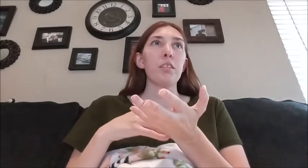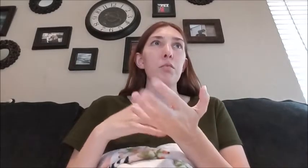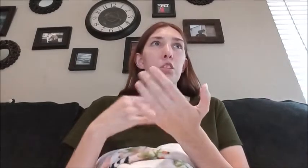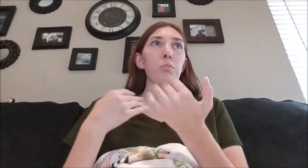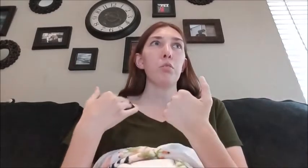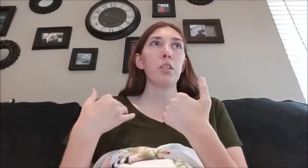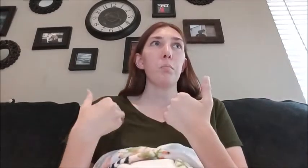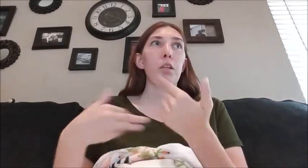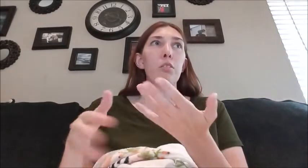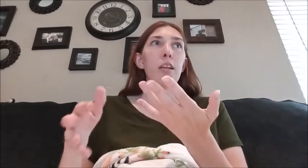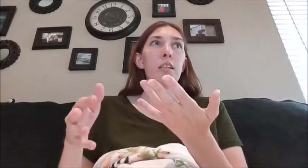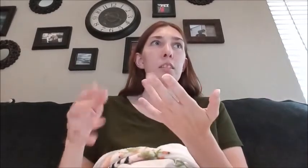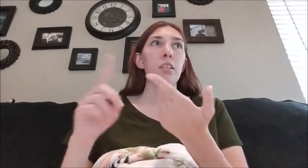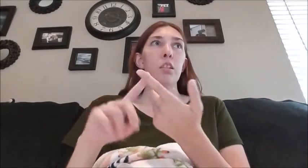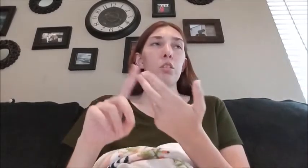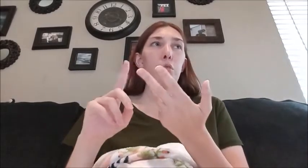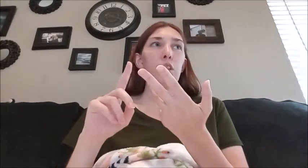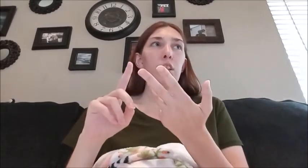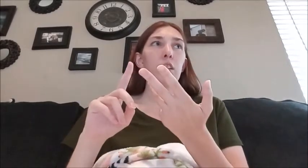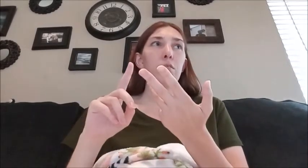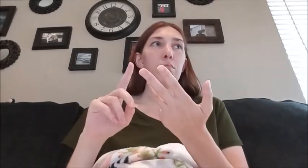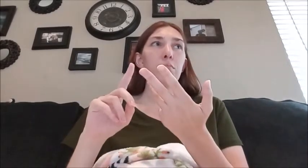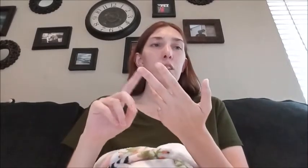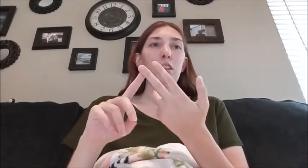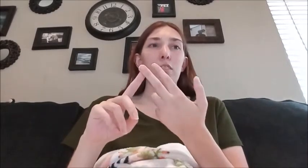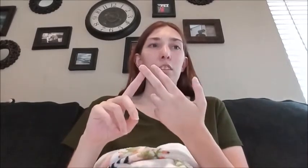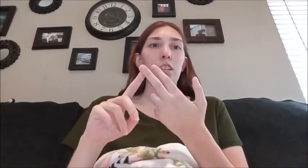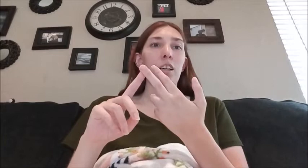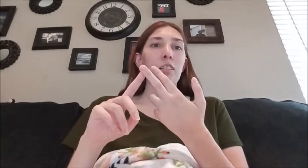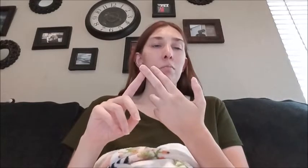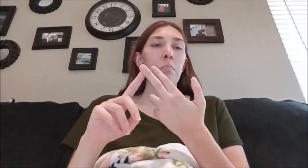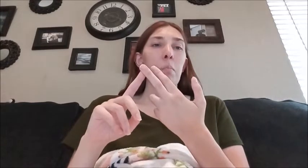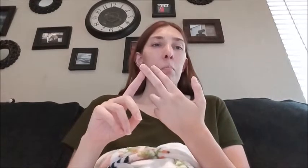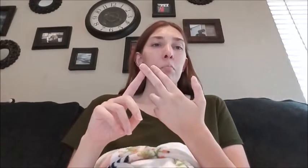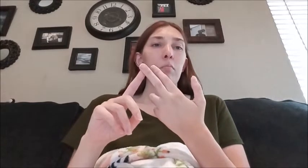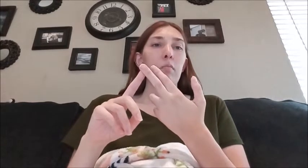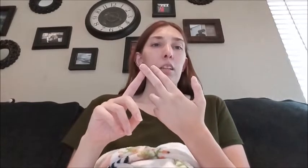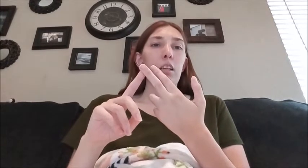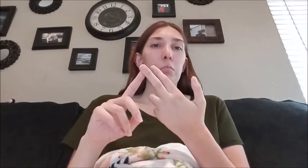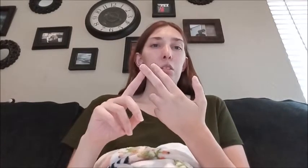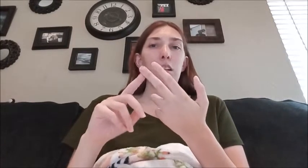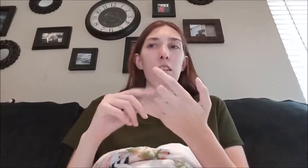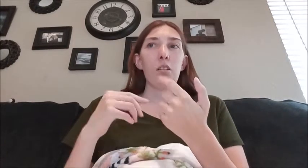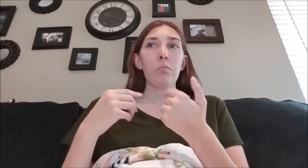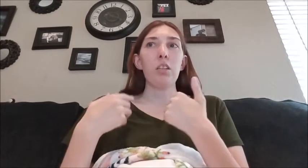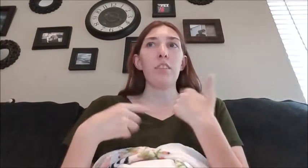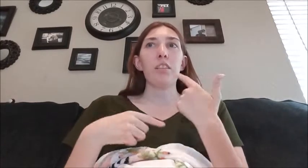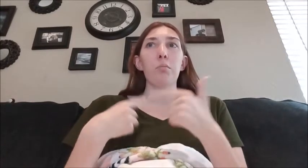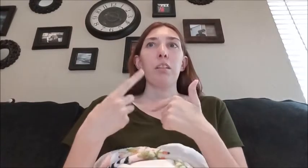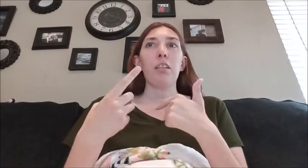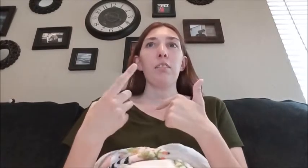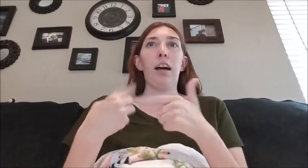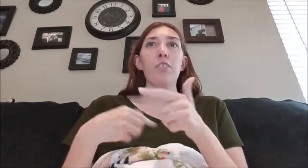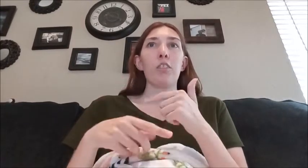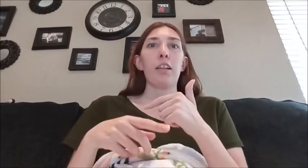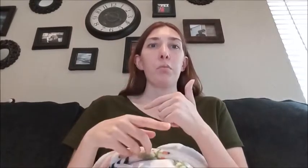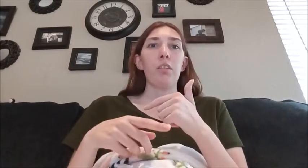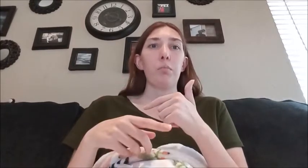it was just mostly muscle aches sore throat couldn't really talk um so I know I'm still having a little bit of after effects probably from